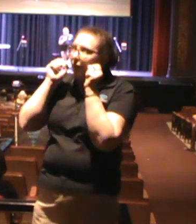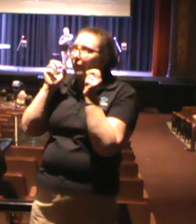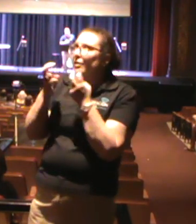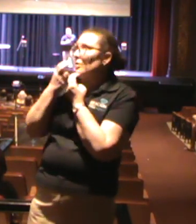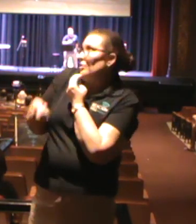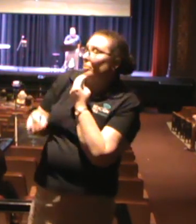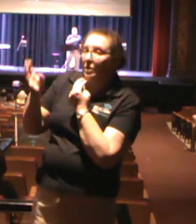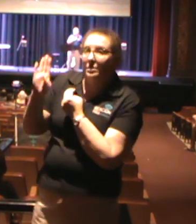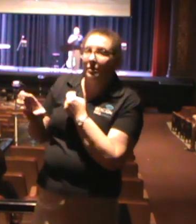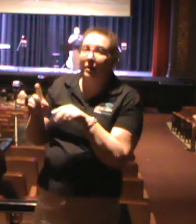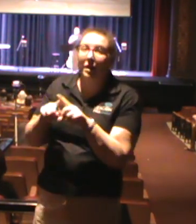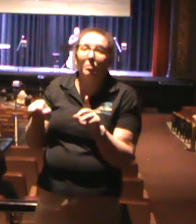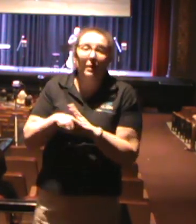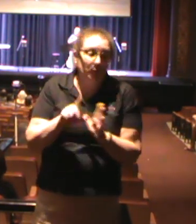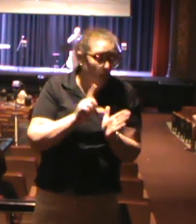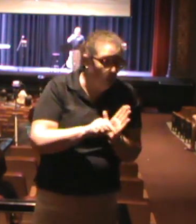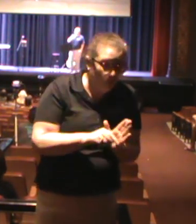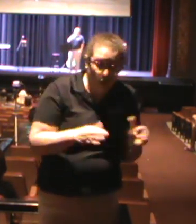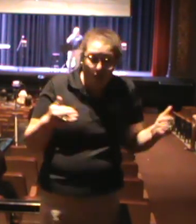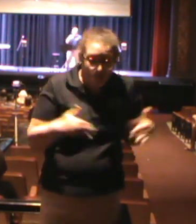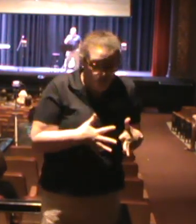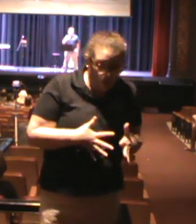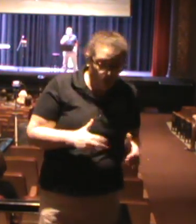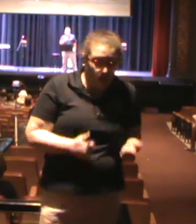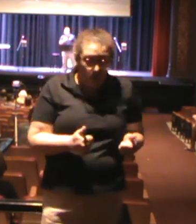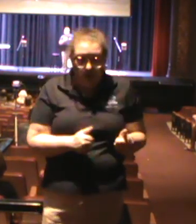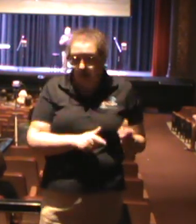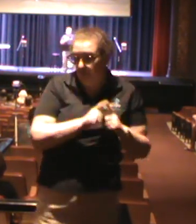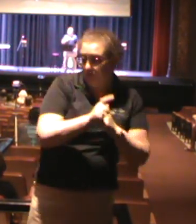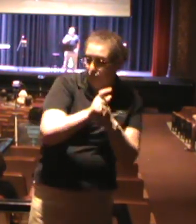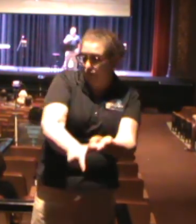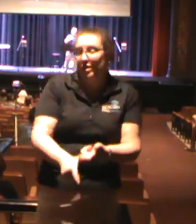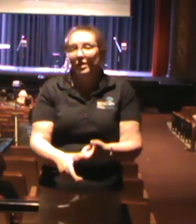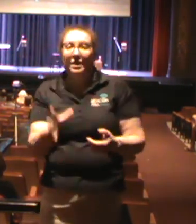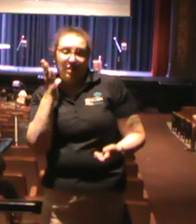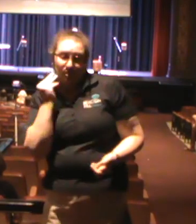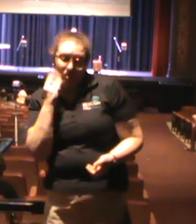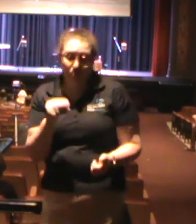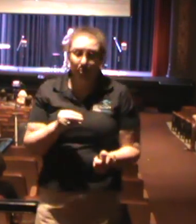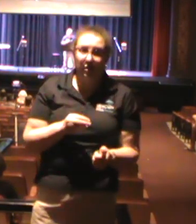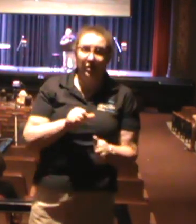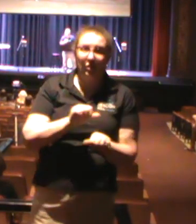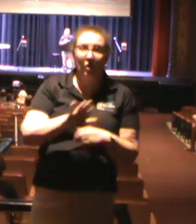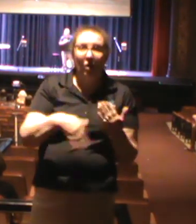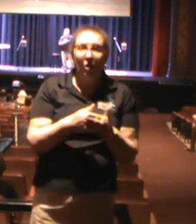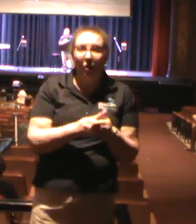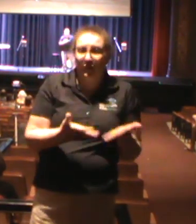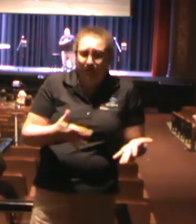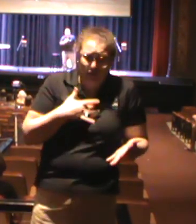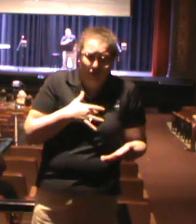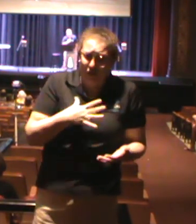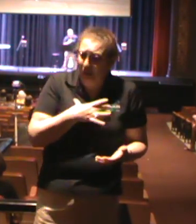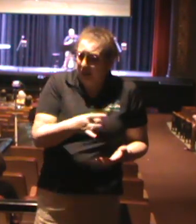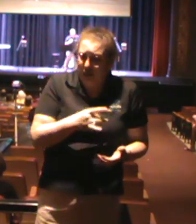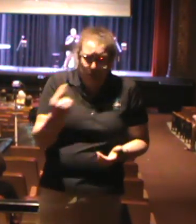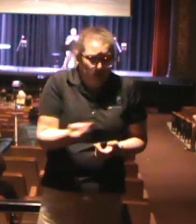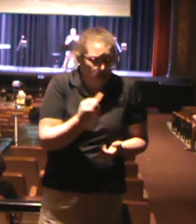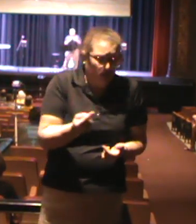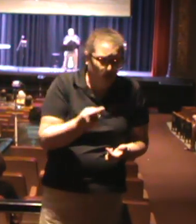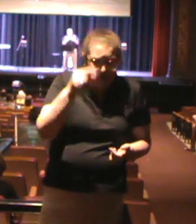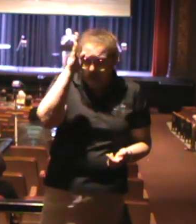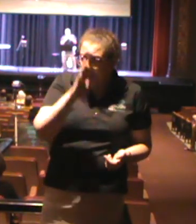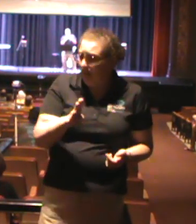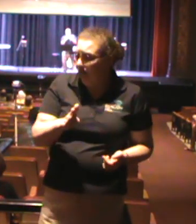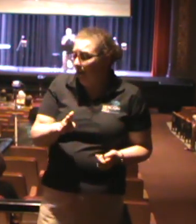when you're running and you're in fear for your life and when you're going through all these things, and you feel like God doesn't know what's going on, you feel like